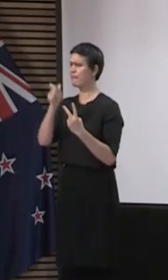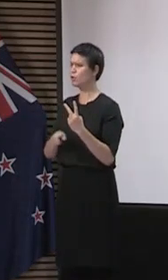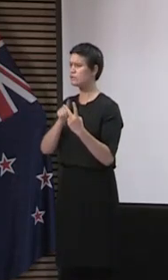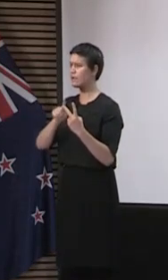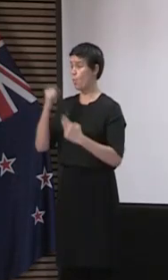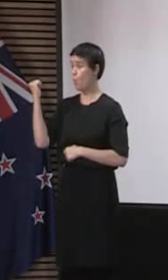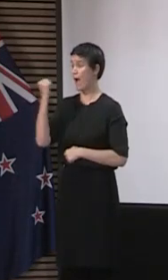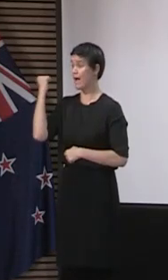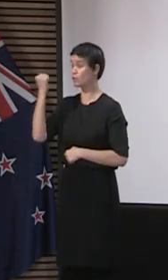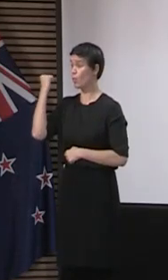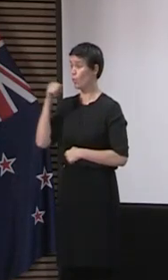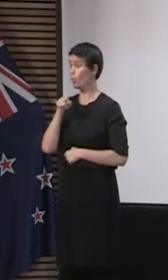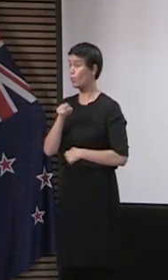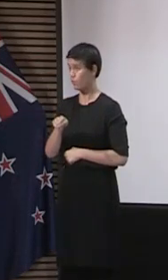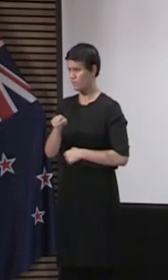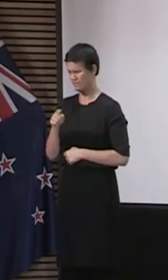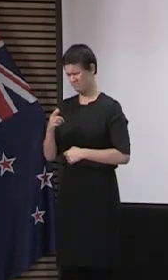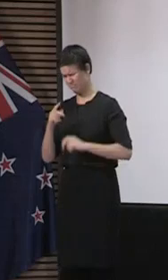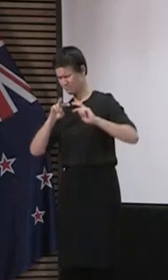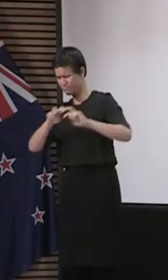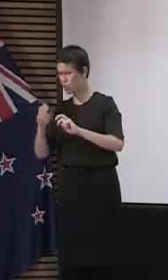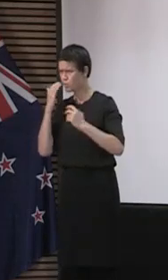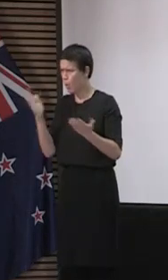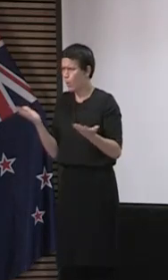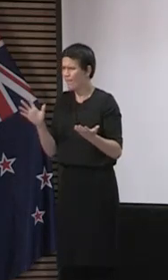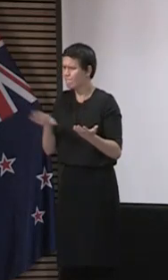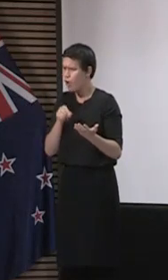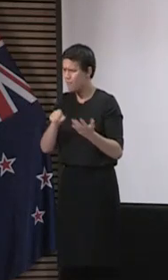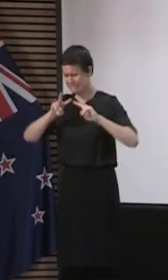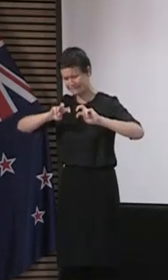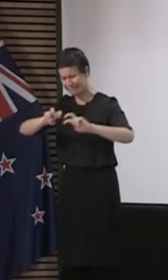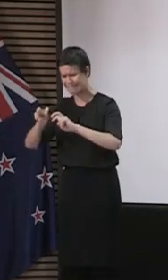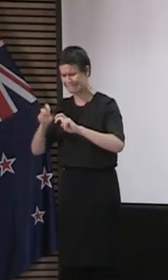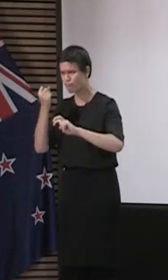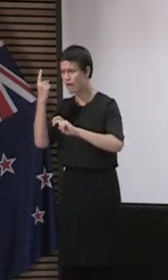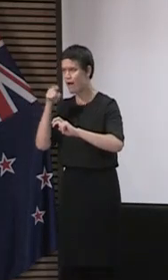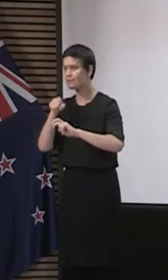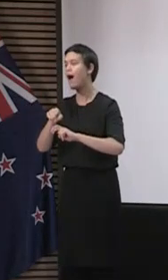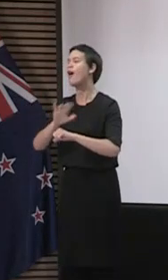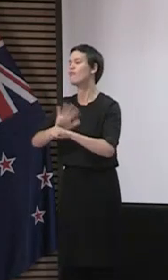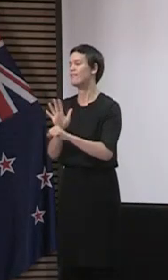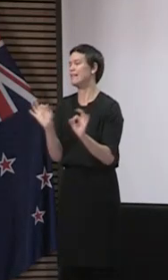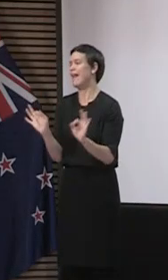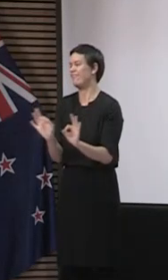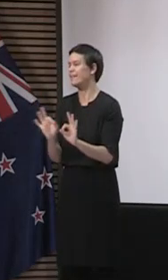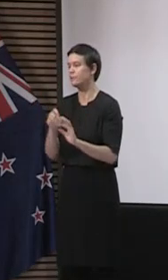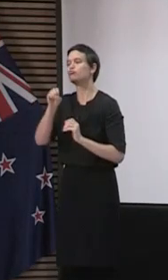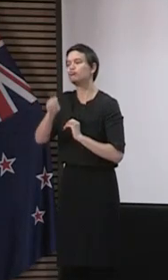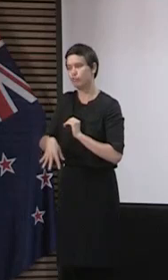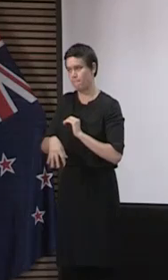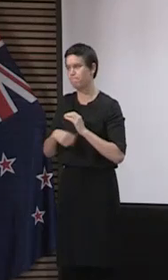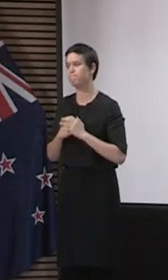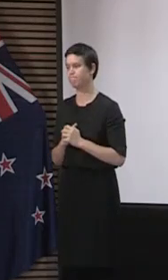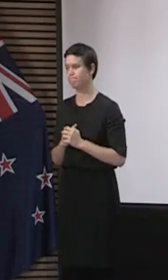now no longer considered a case. That person was a probable case but following further investigation is no longer classified as such.